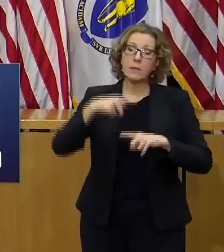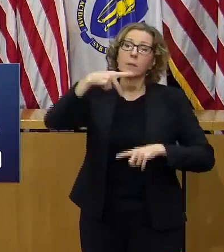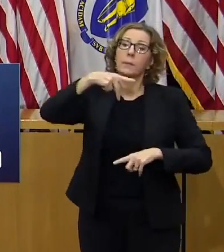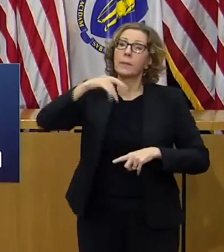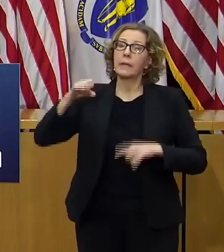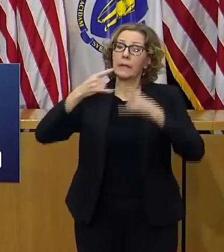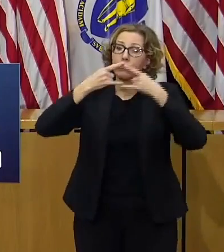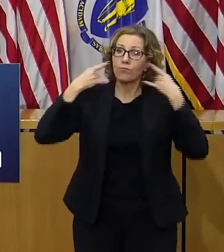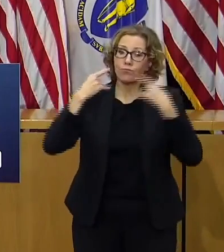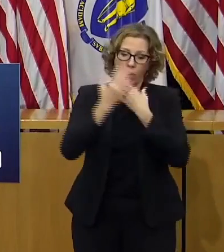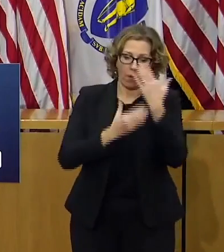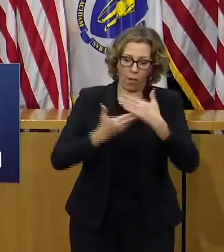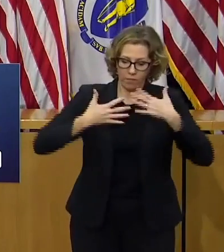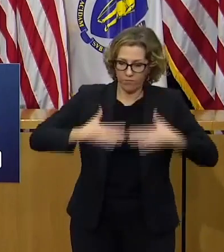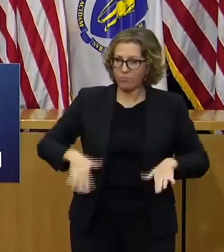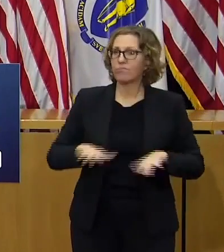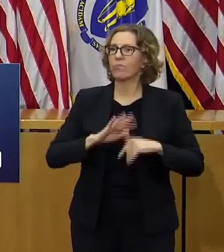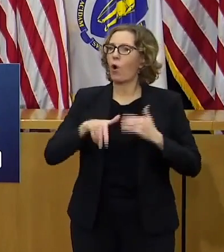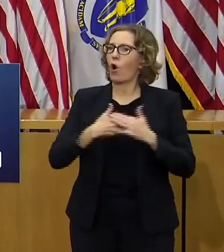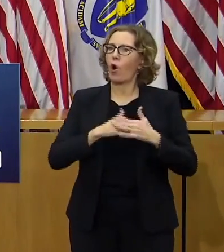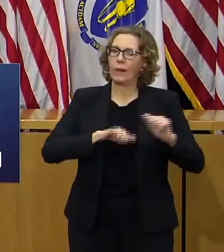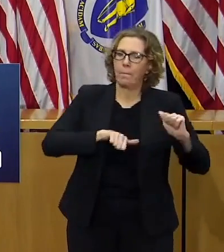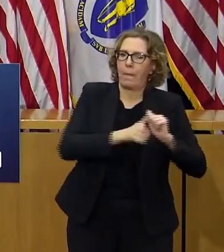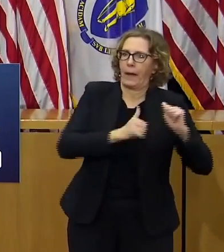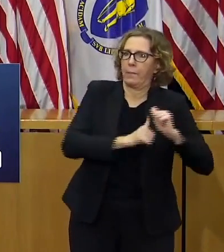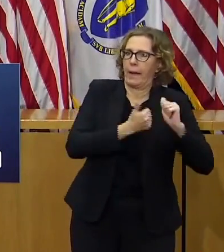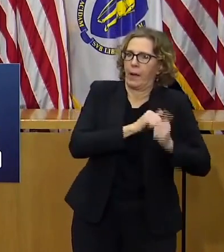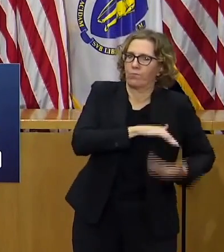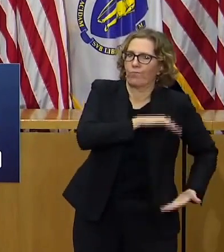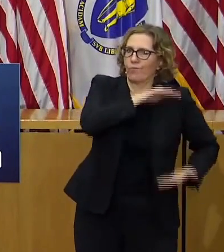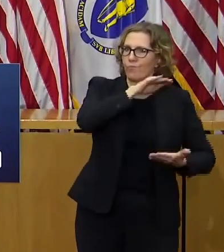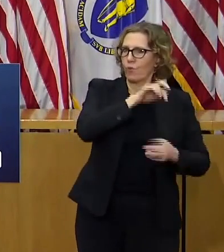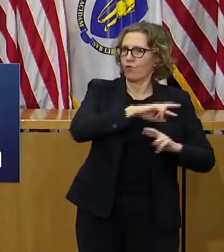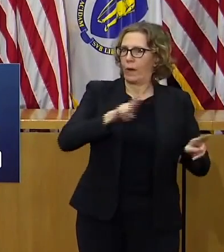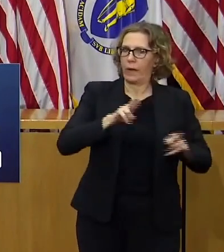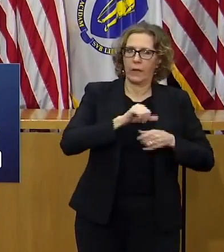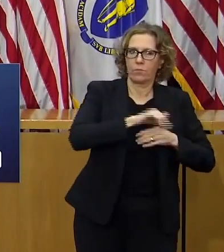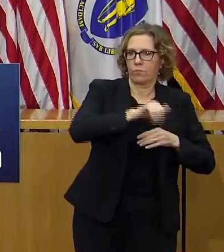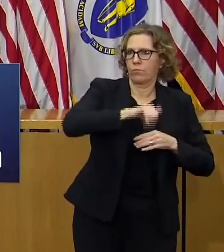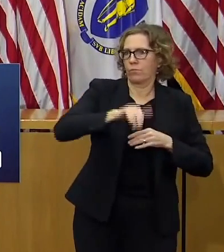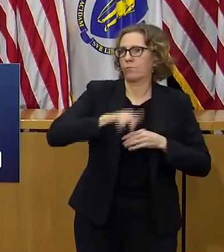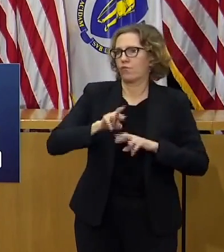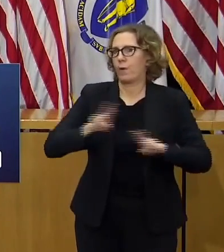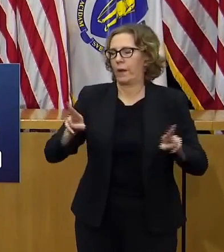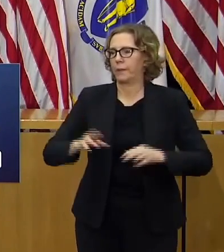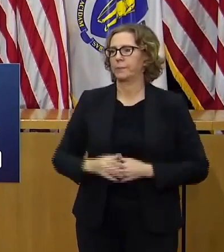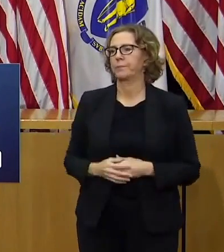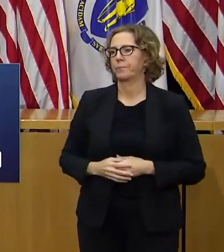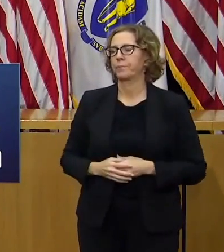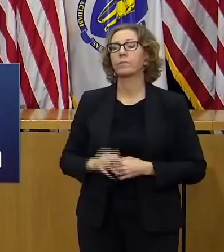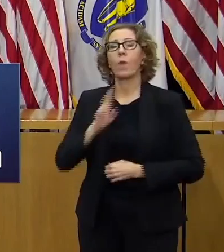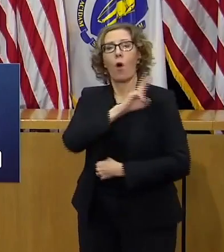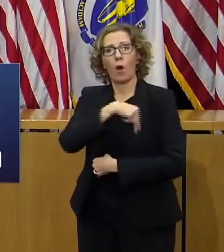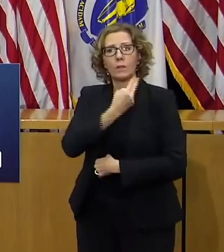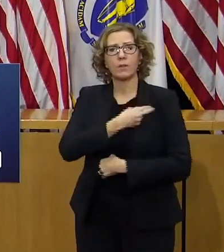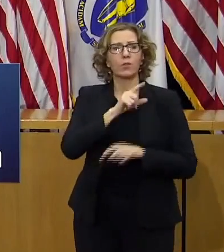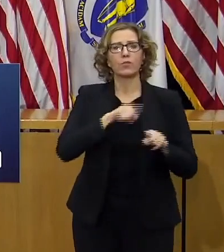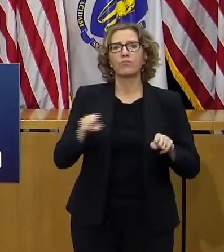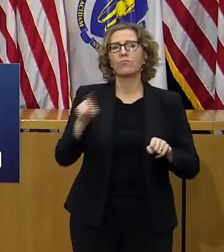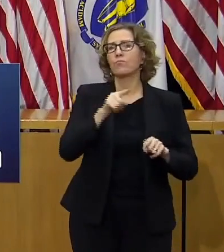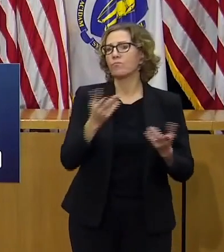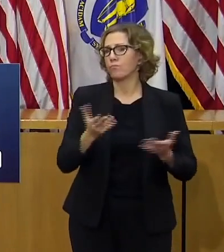hospital capacity to our field hospital operations and many others and our hospitals are working